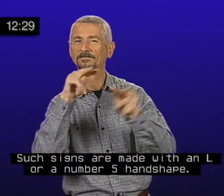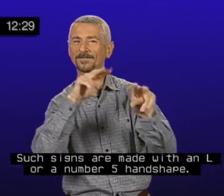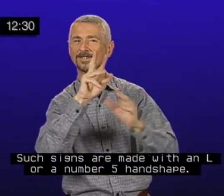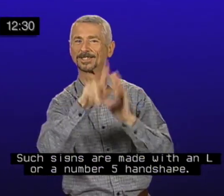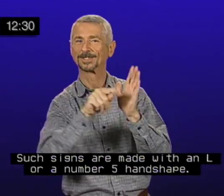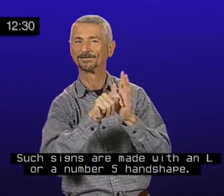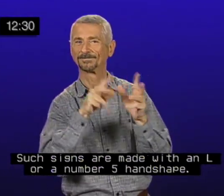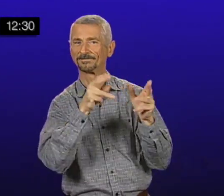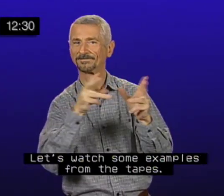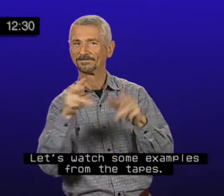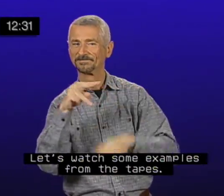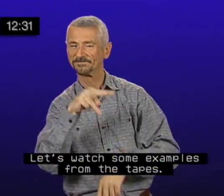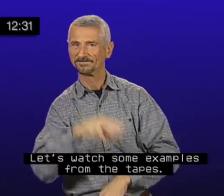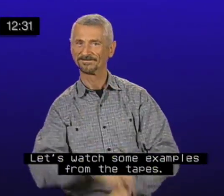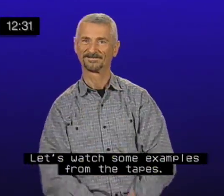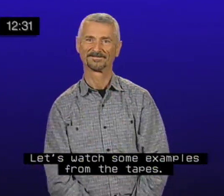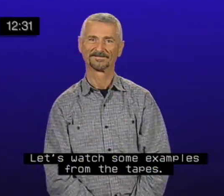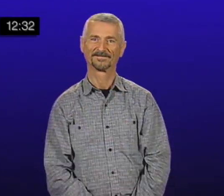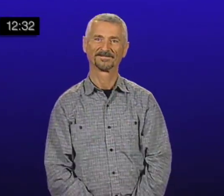Let's watch some examples from the tapes. Let's